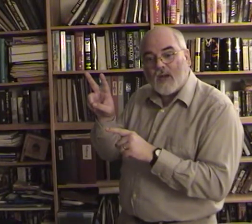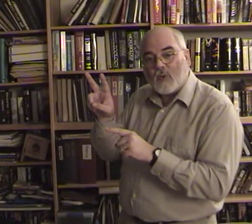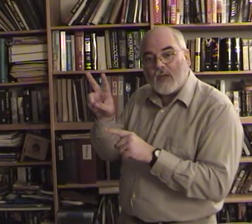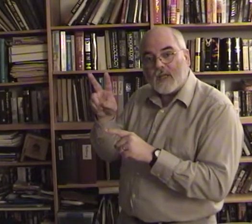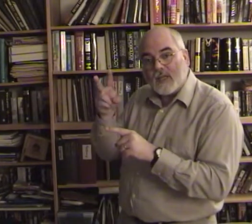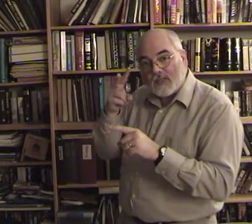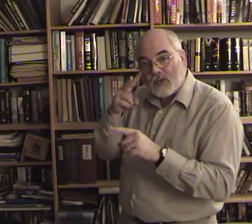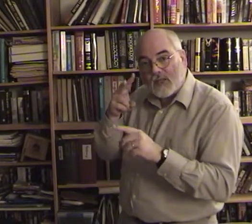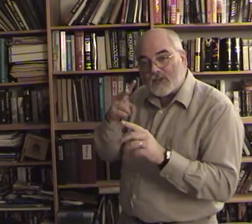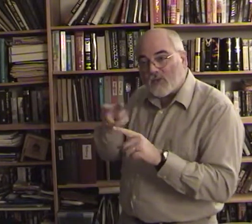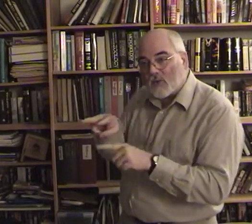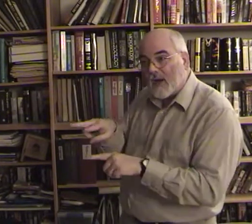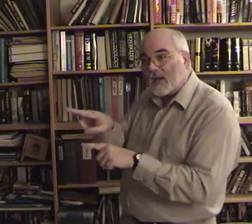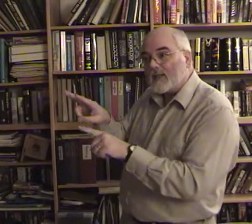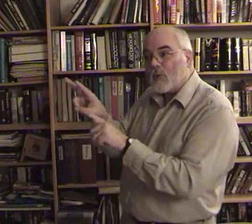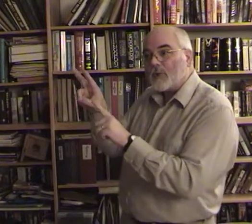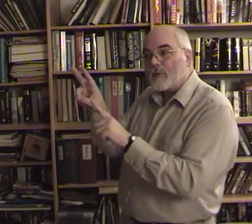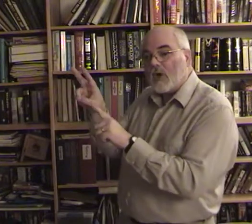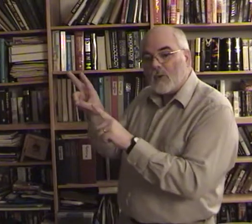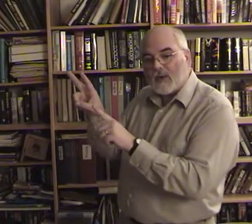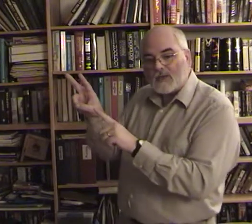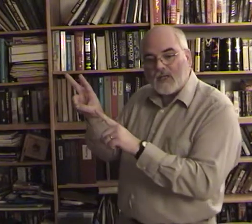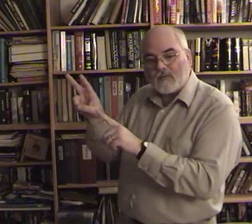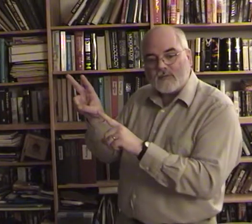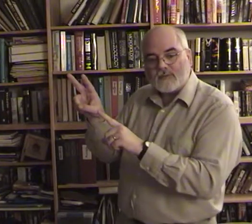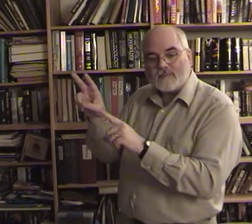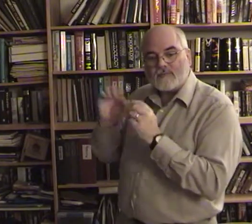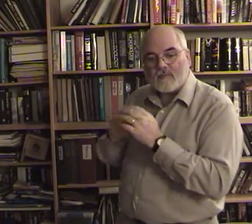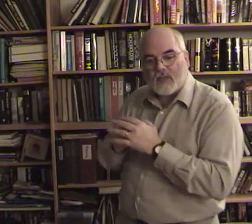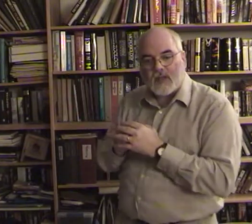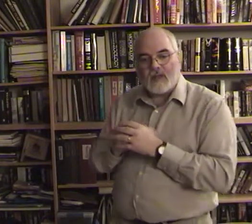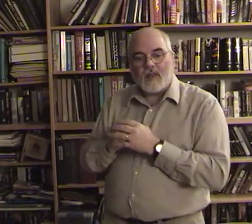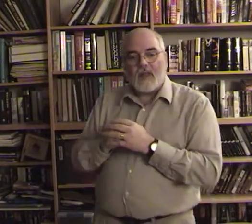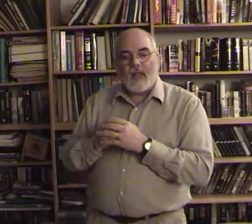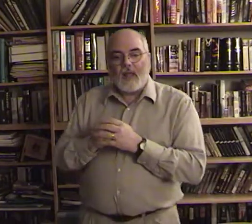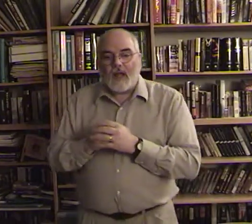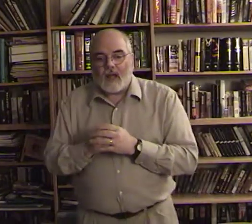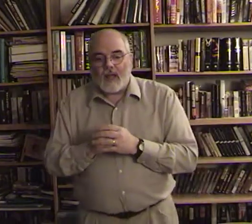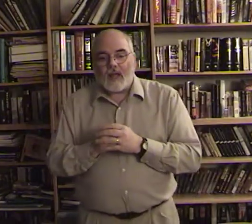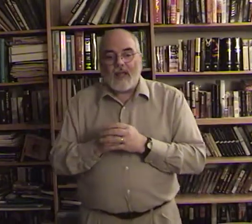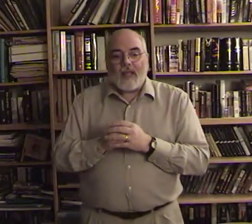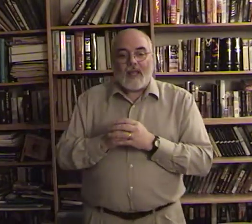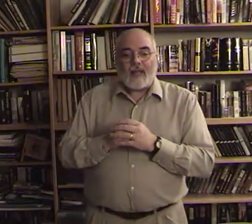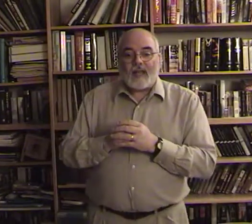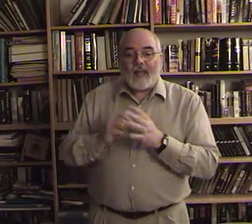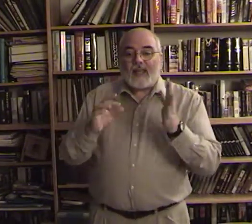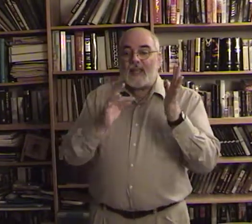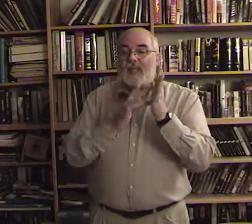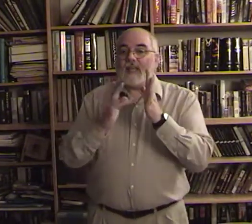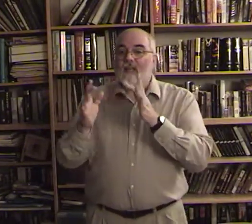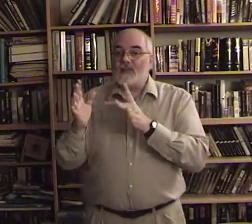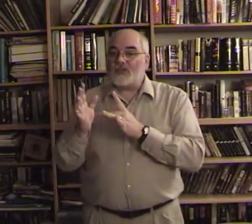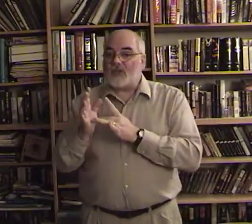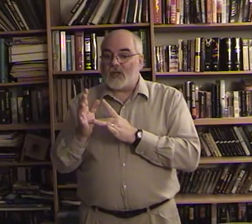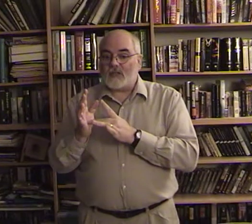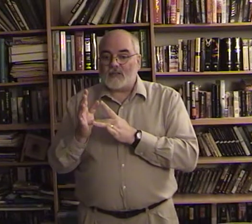away so let's turn around and let's watch him go up ourselves okay uh he jesus